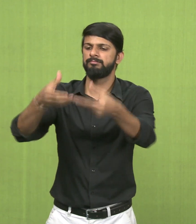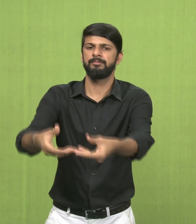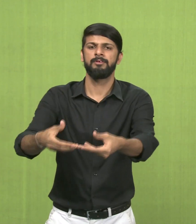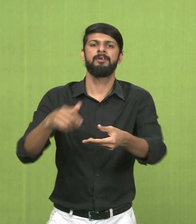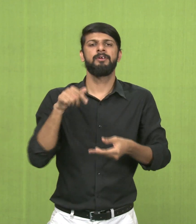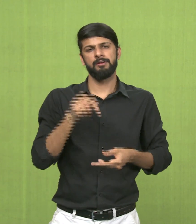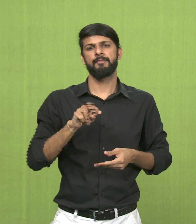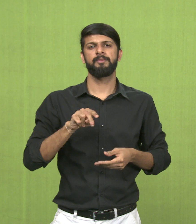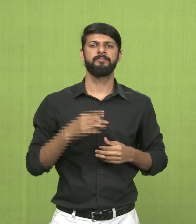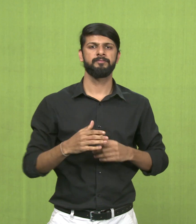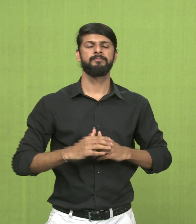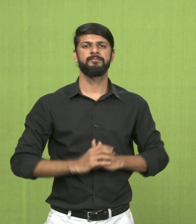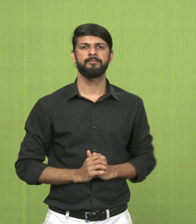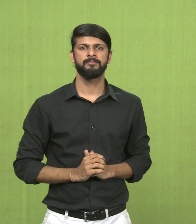This is what is inherited or succession.